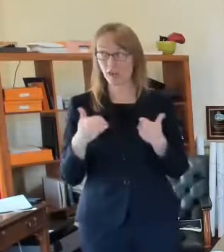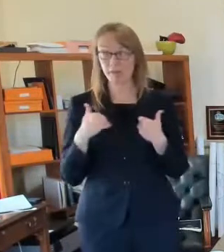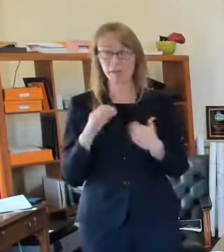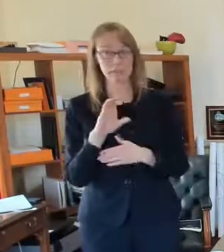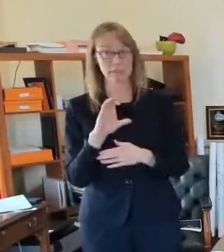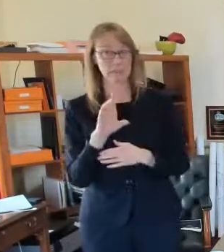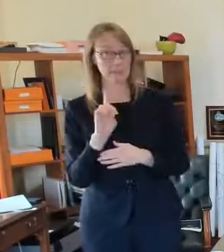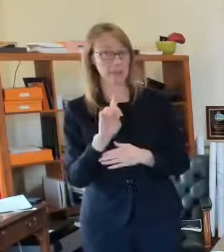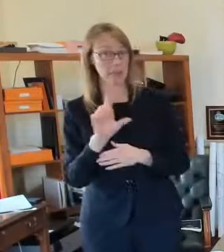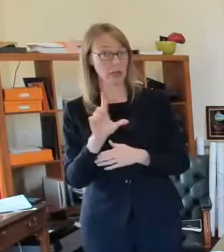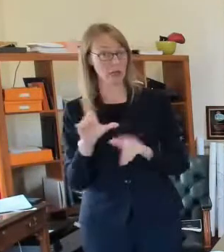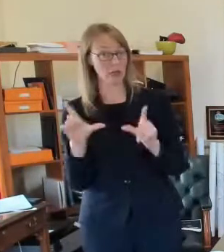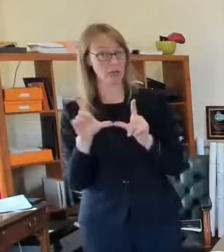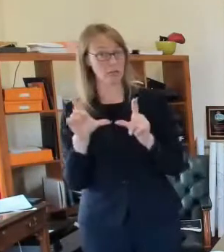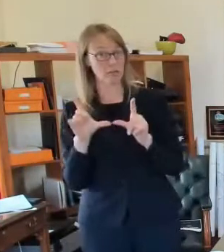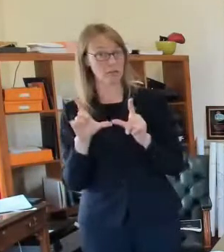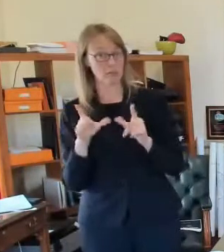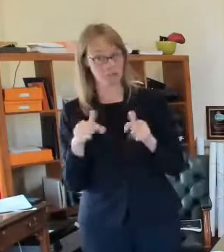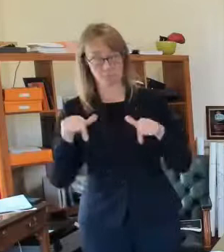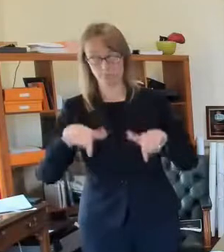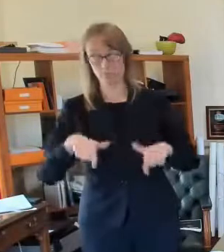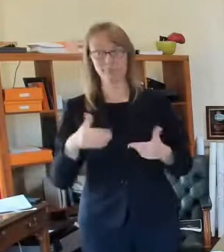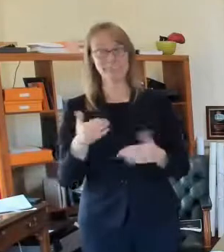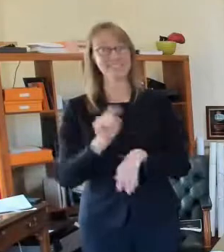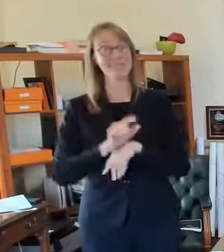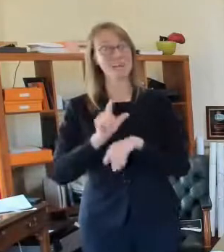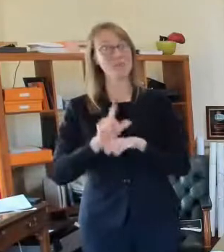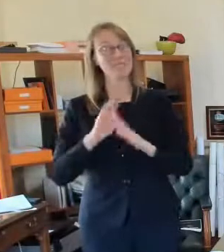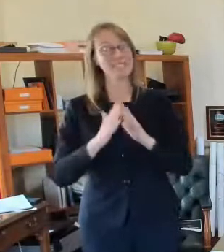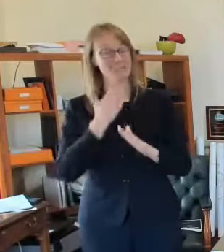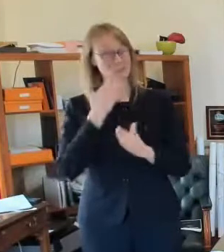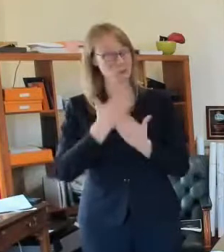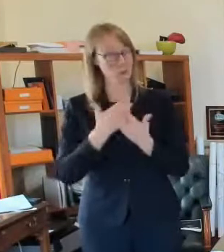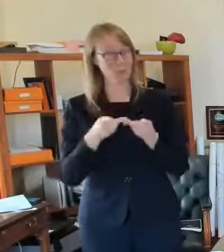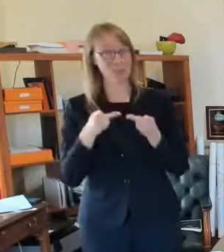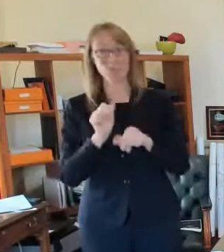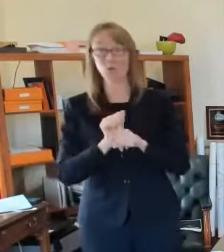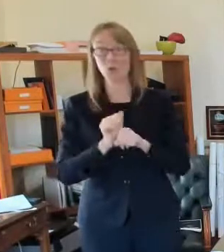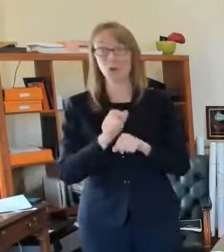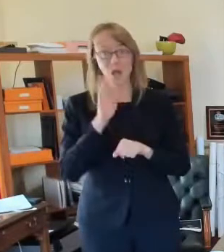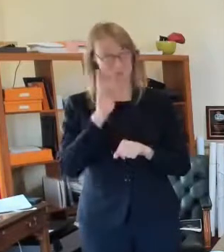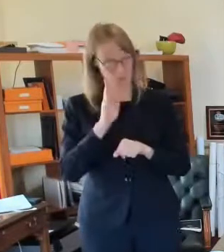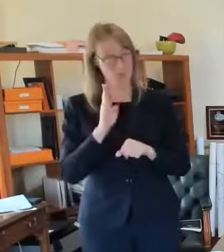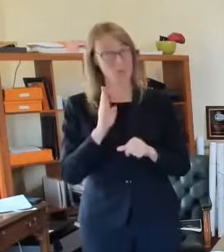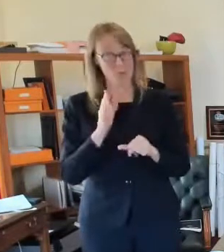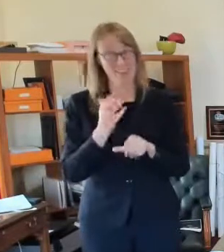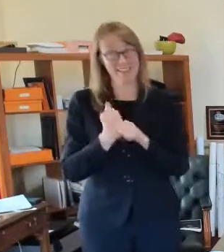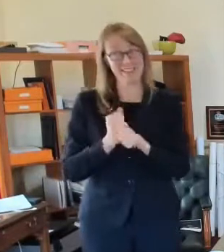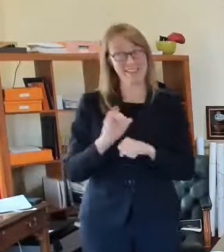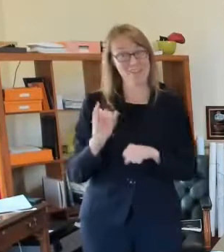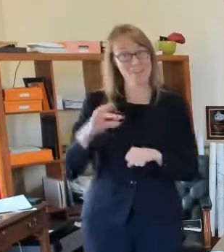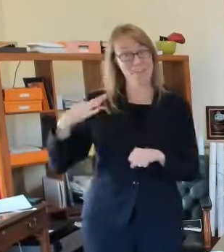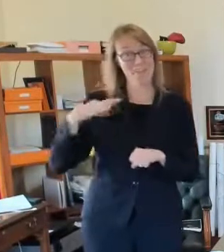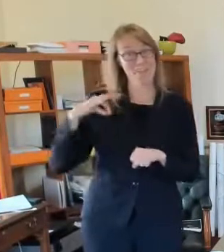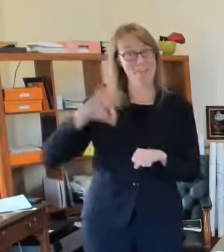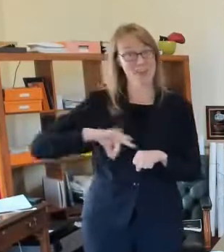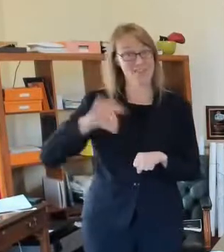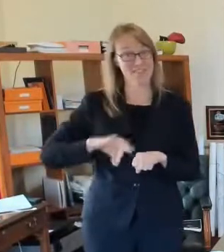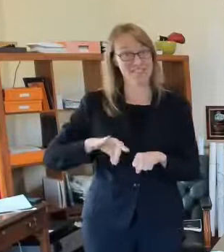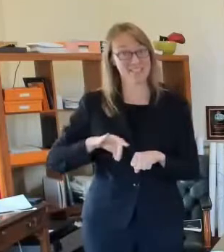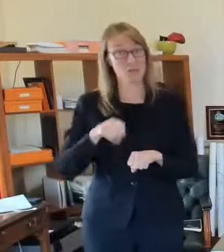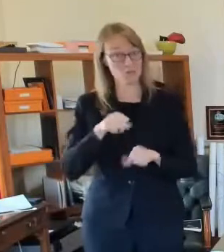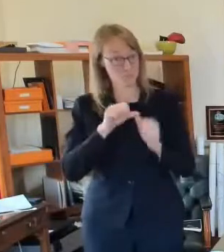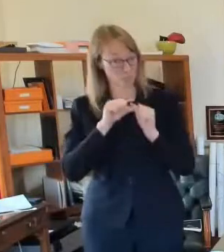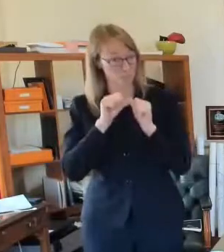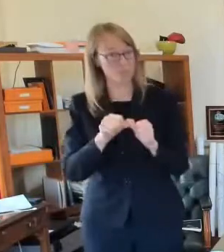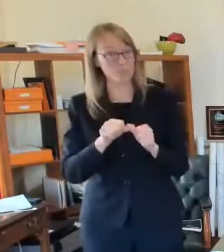city's a good place to work you'll have benefits you'll if you stick with it for five years you'll be vested in a retirement